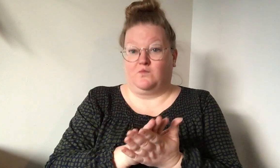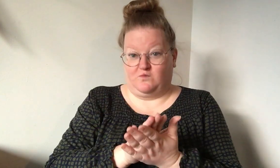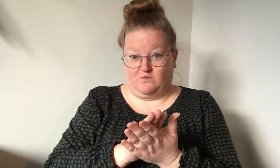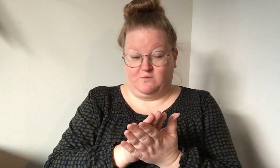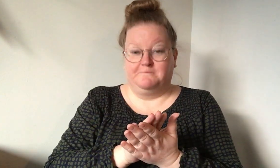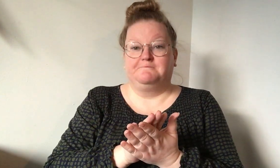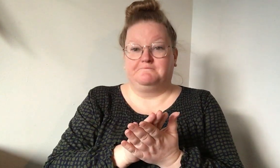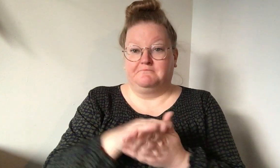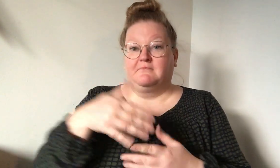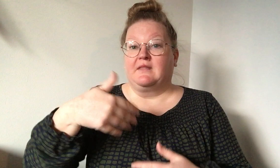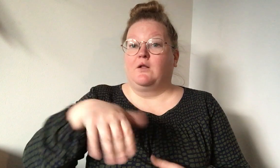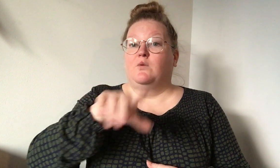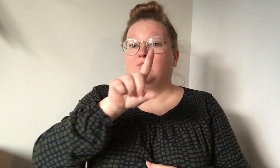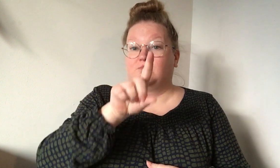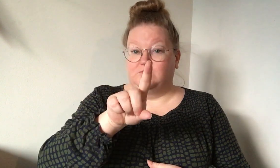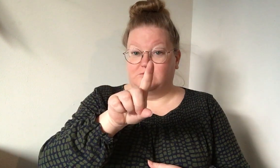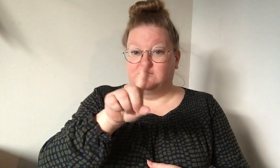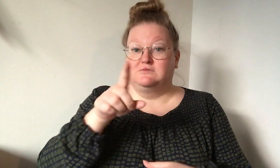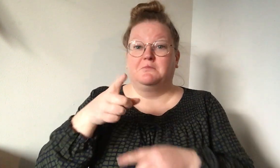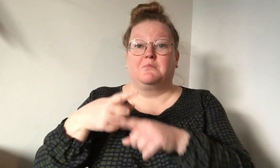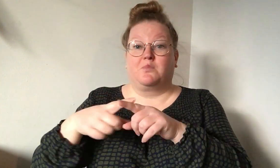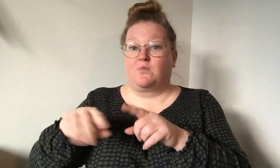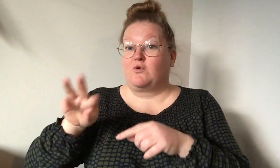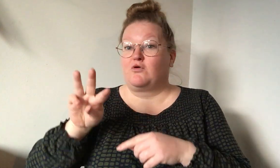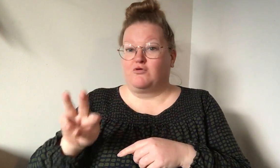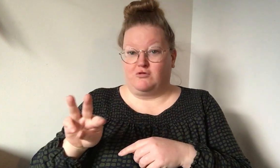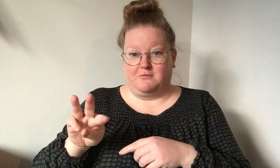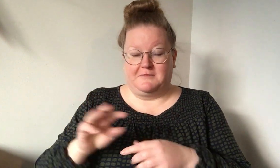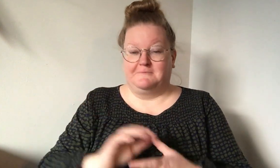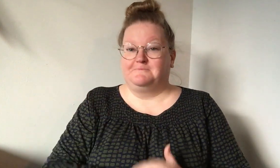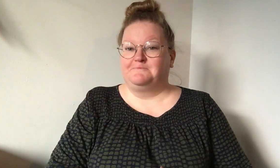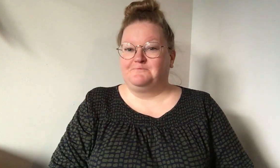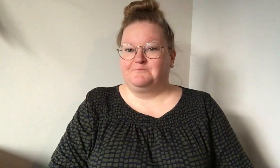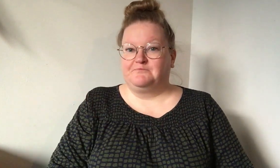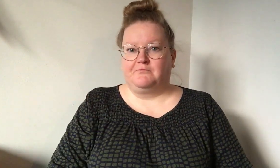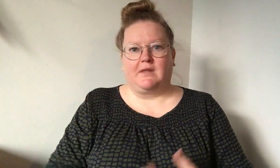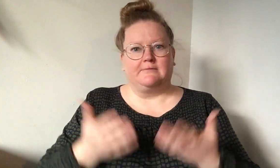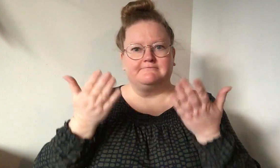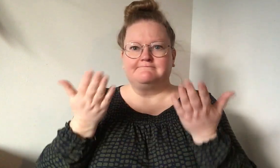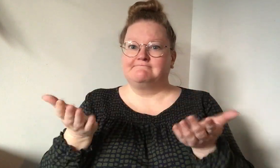baby Come on, it's only my time Baby,